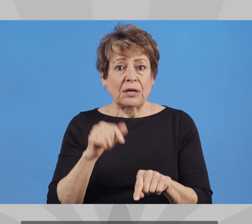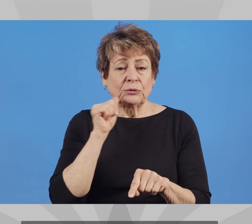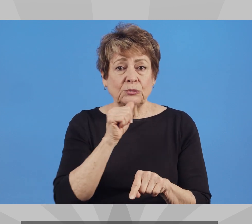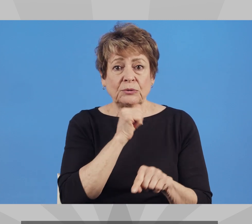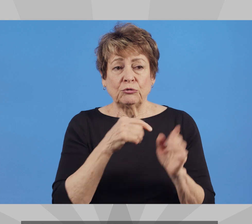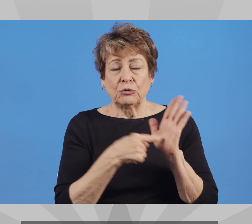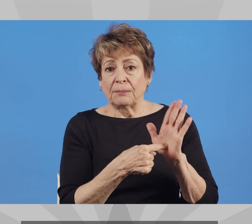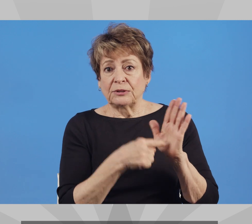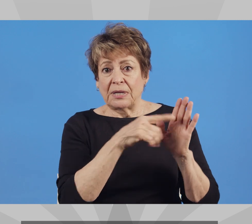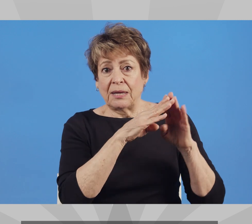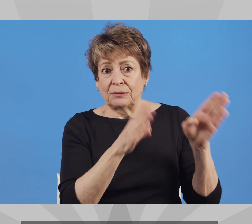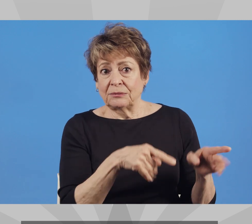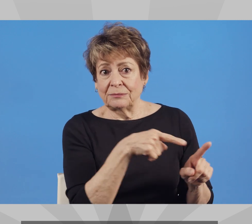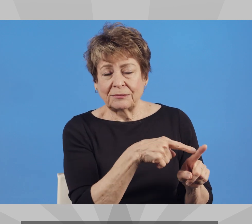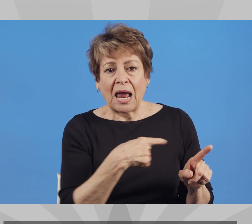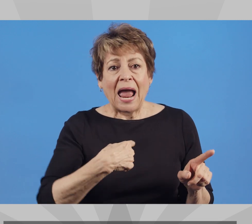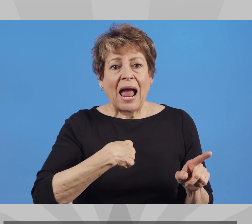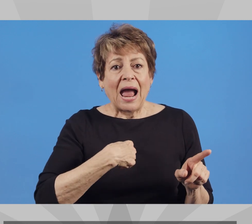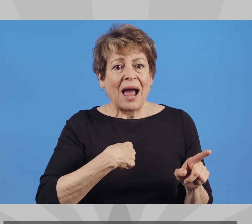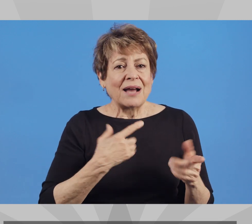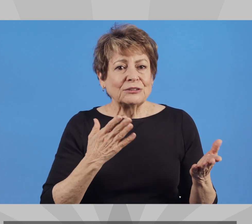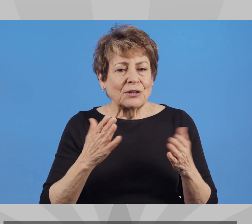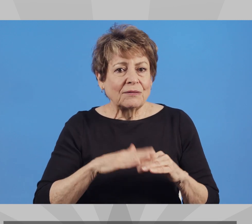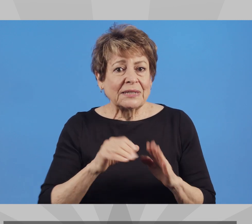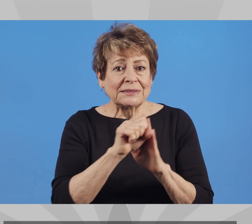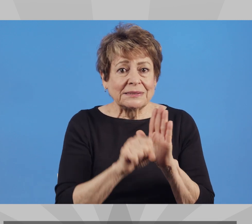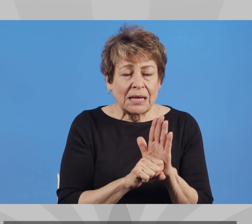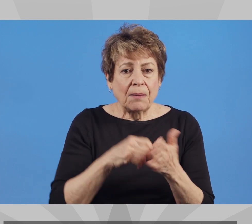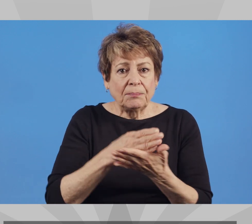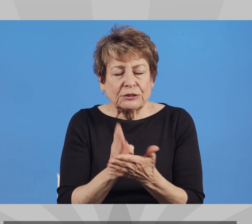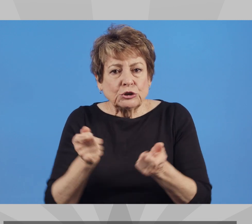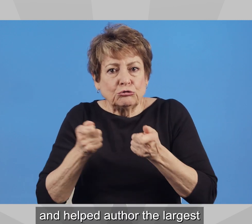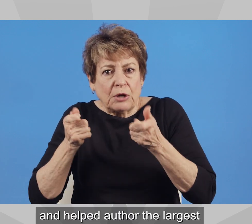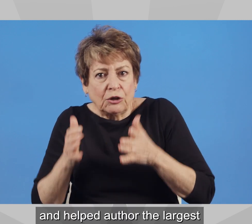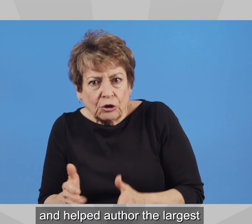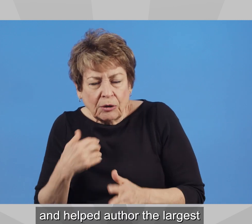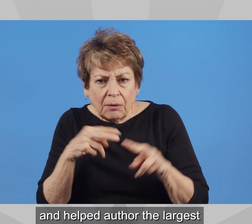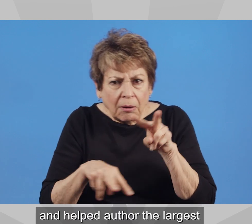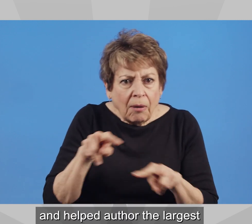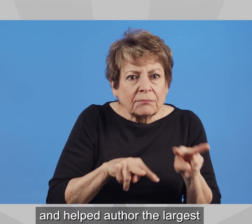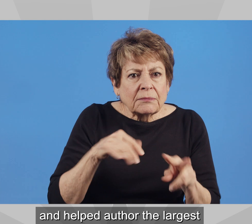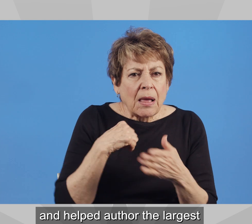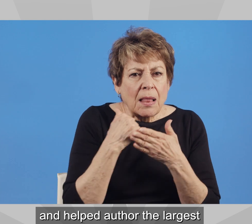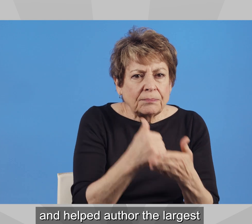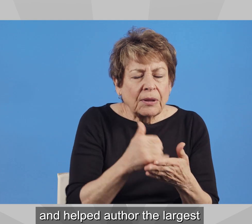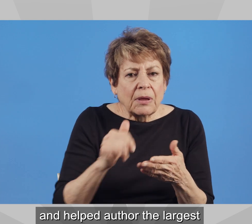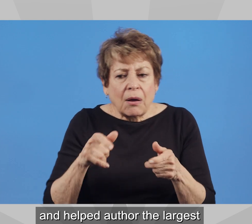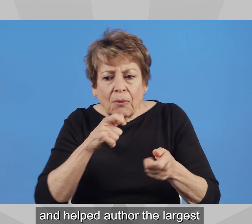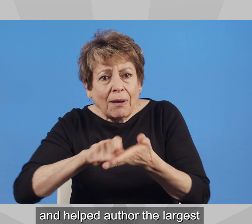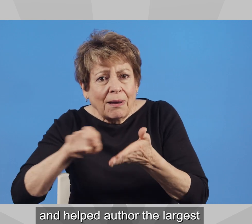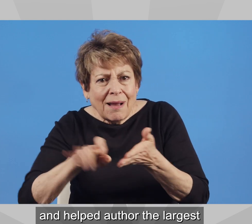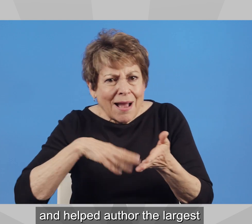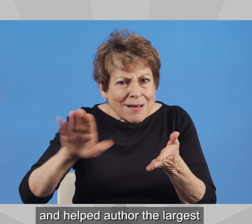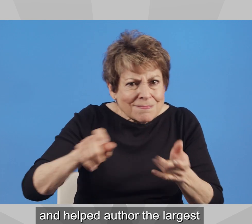Before being in the Arizona House, Matt served as the state's budget director and helped author the largest tax cut